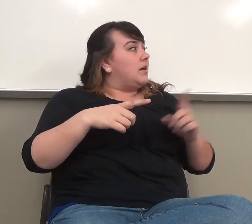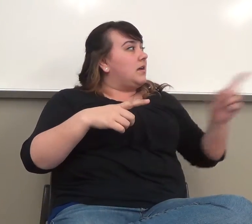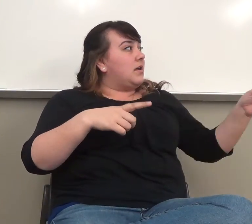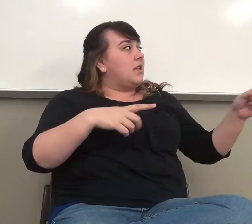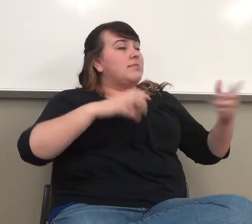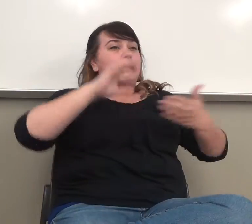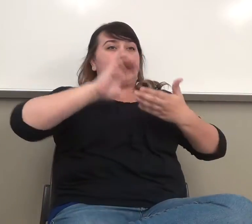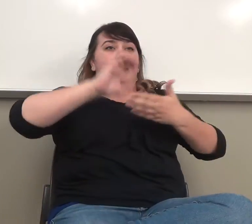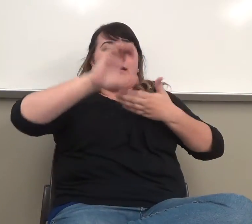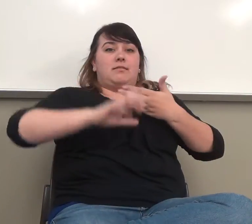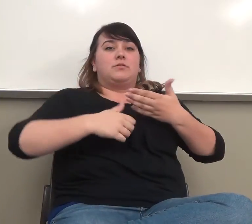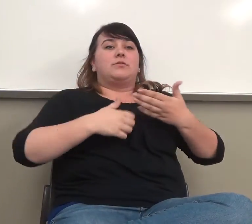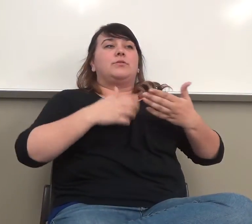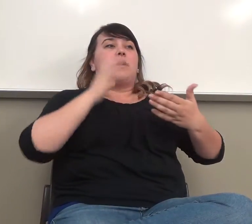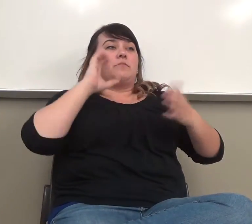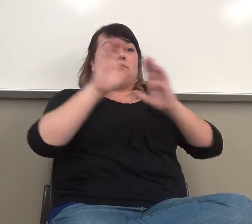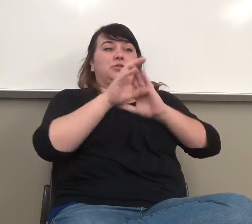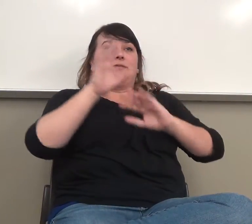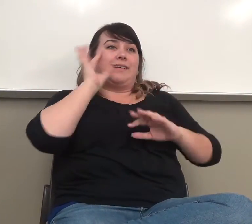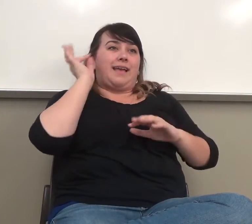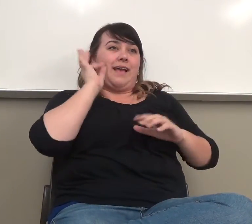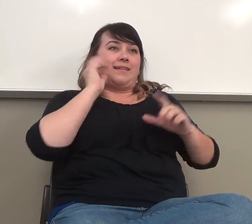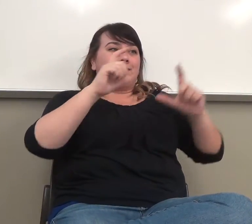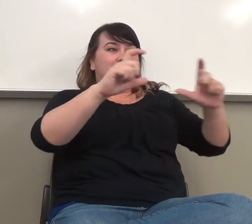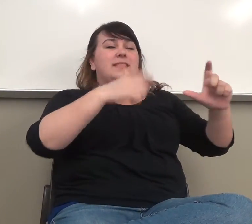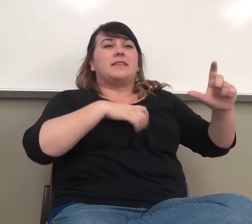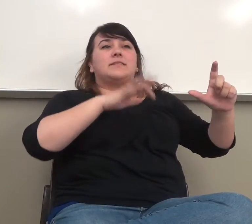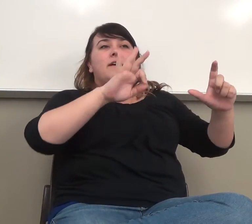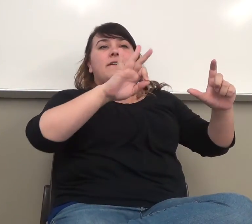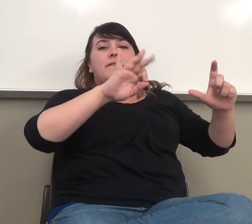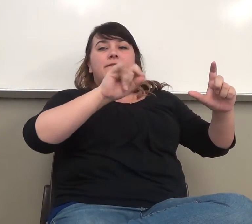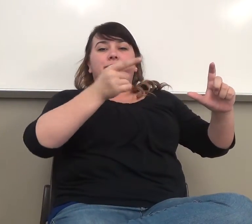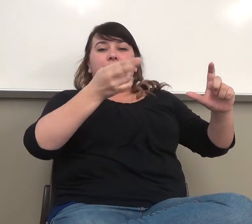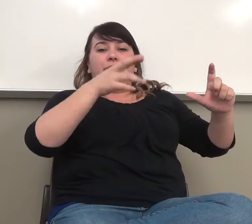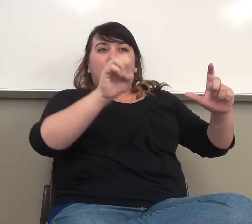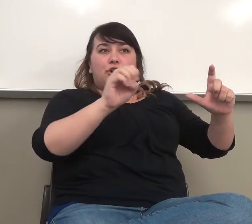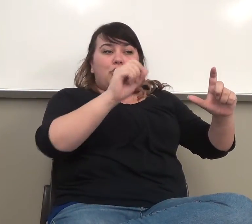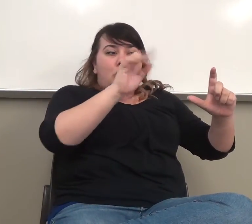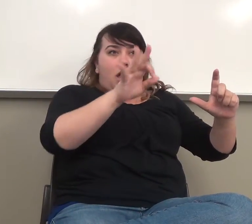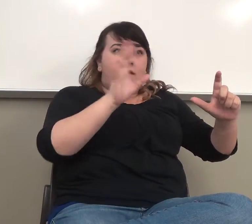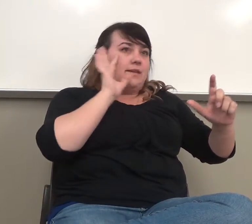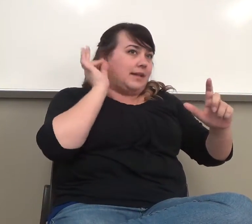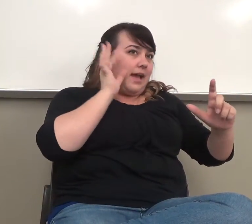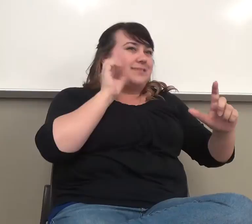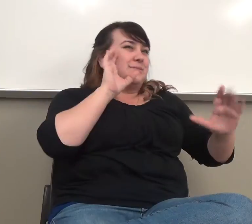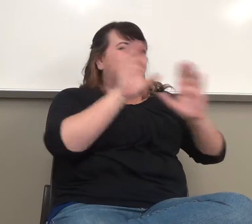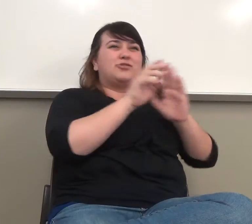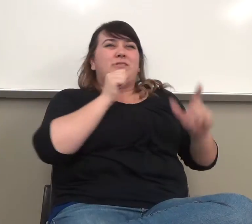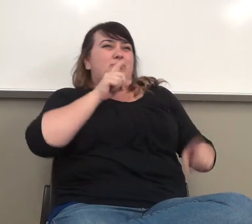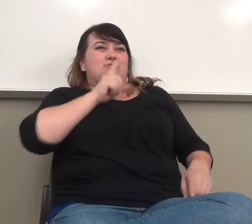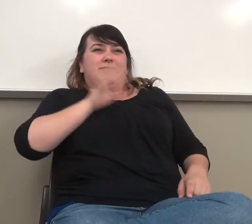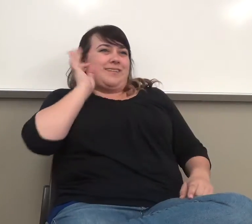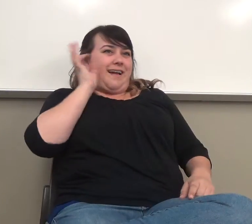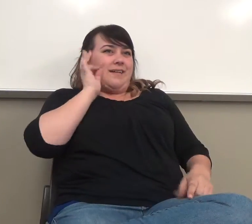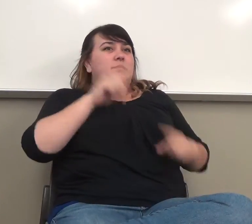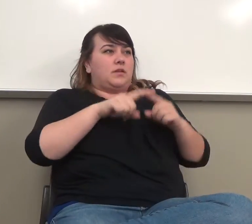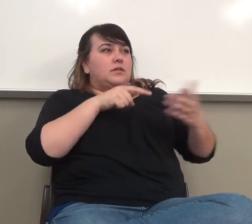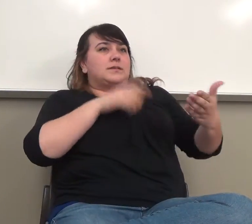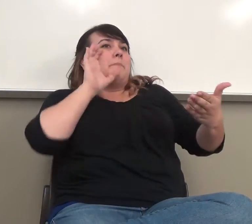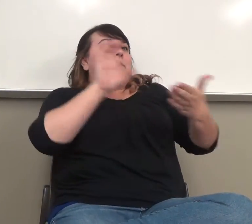figure of a cat. It's not really a cat. It's a picture. It's a representation of a cat. Okay, so figure